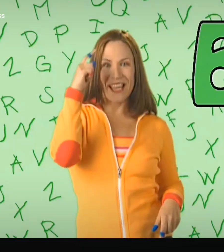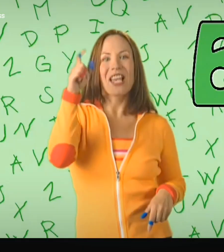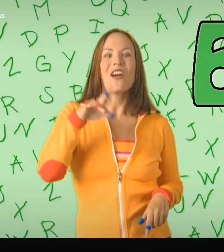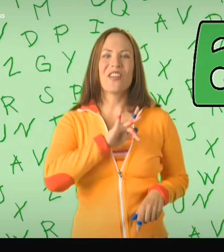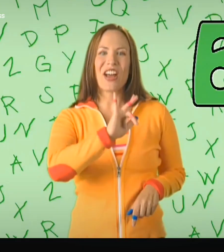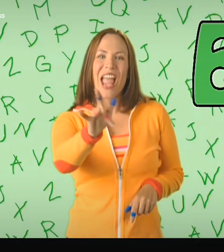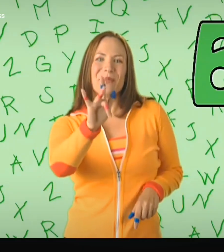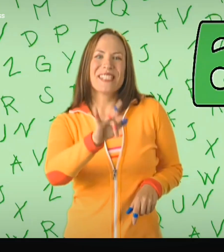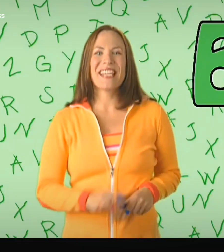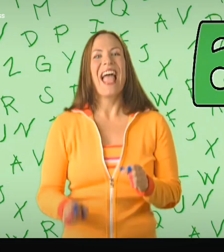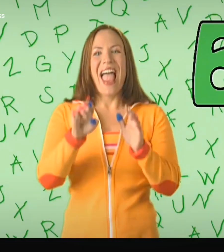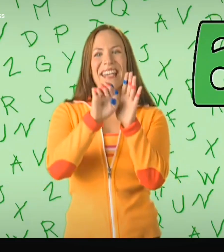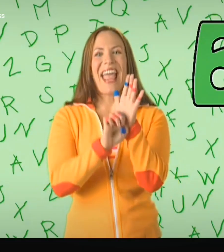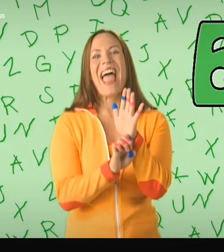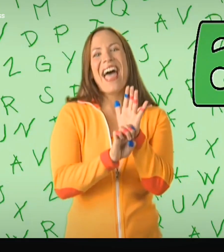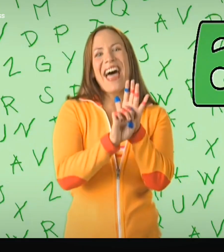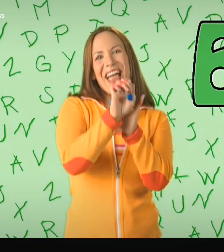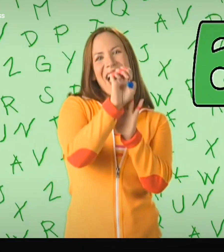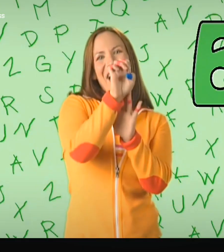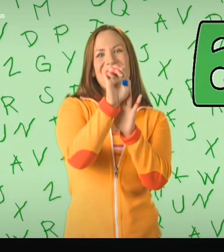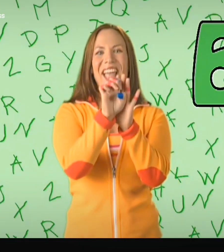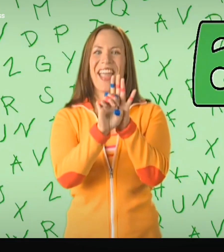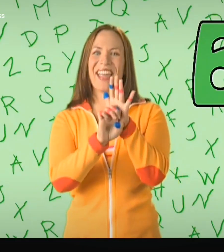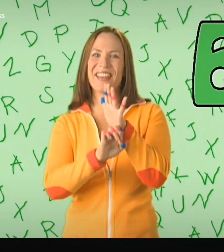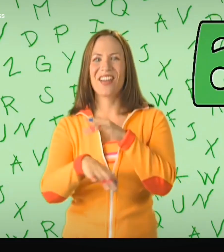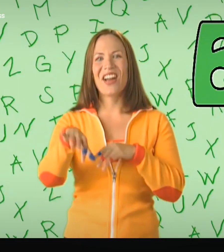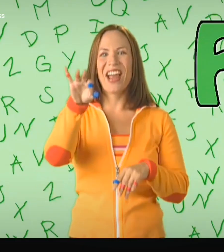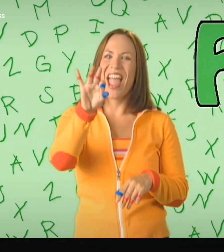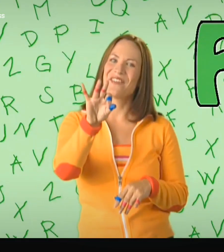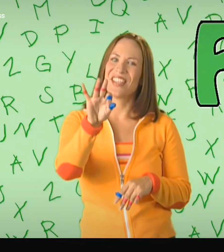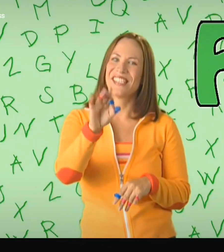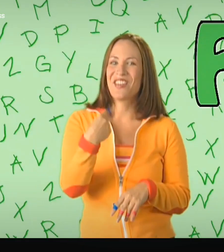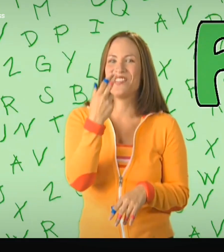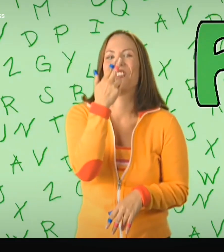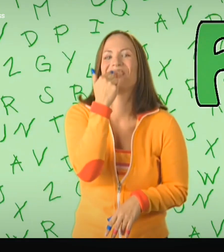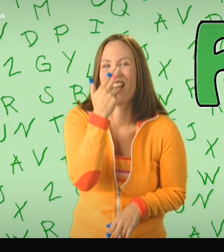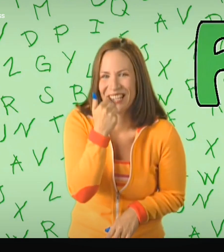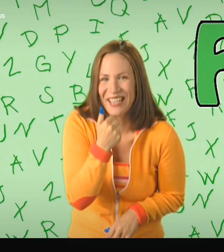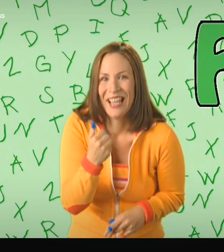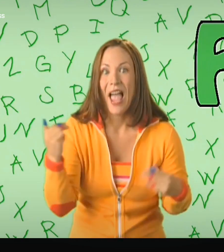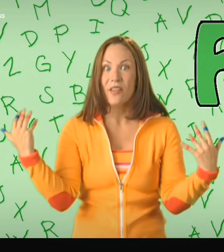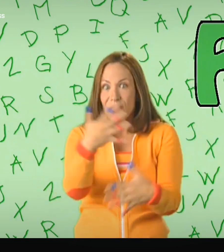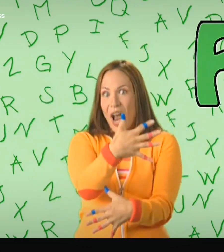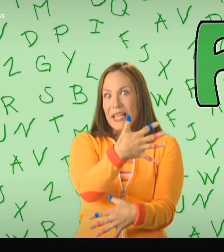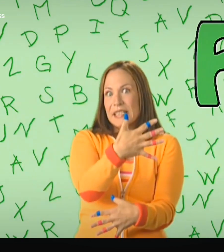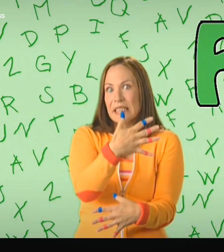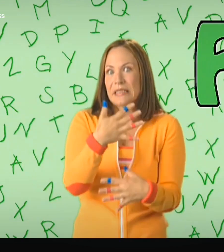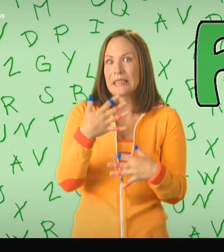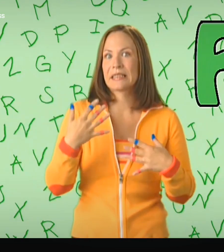E is for Empty and Elevator F is for Funny and Fight